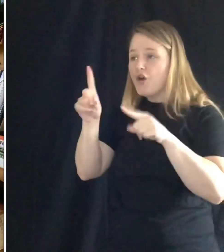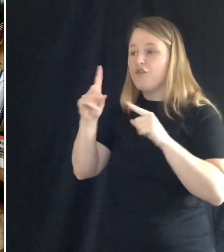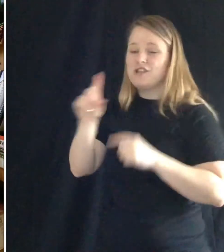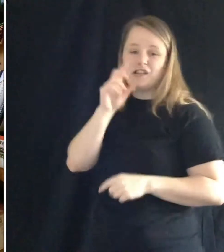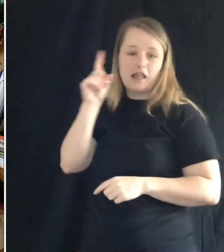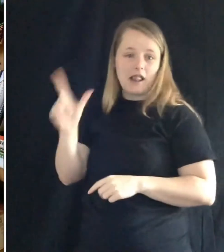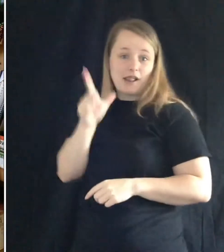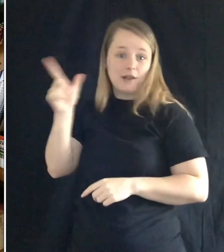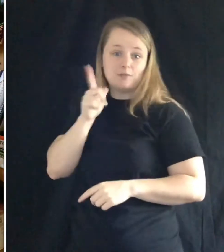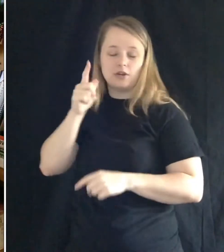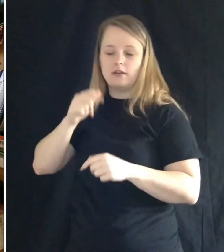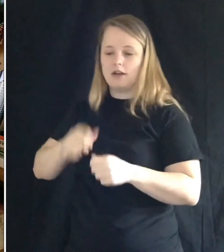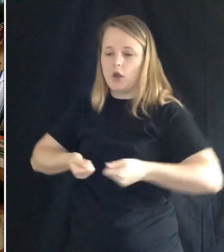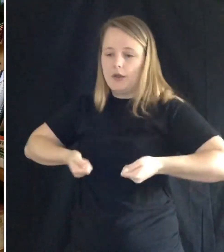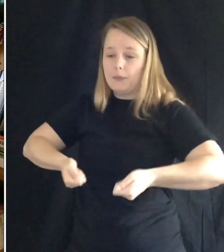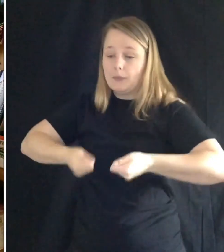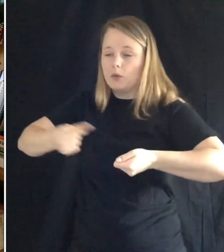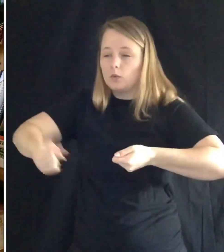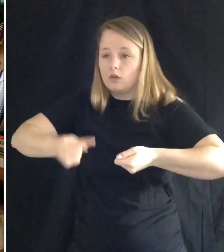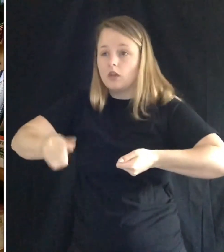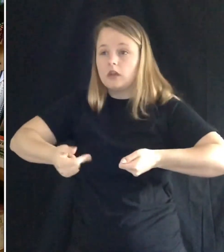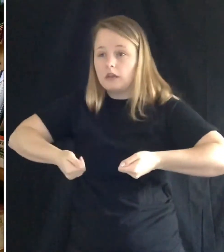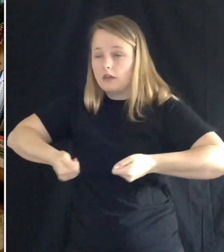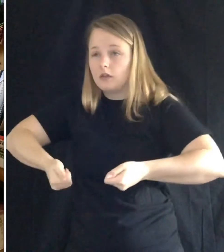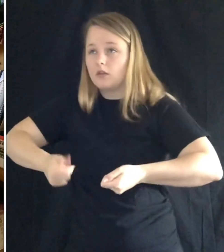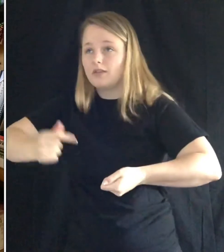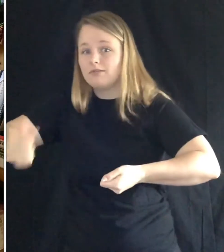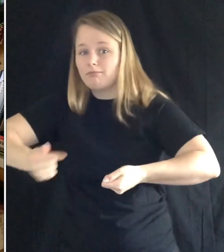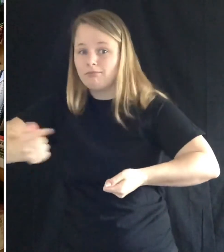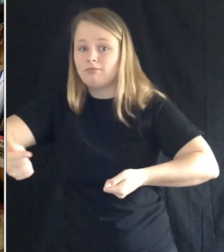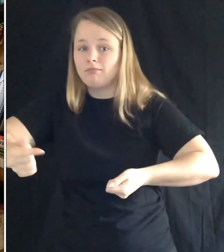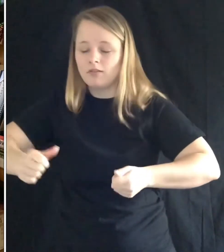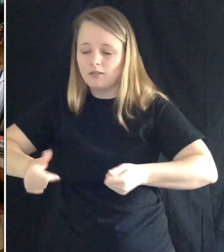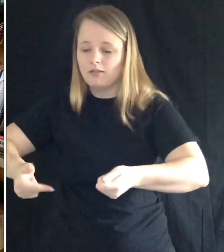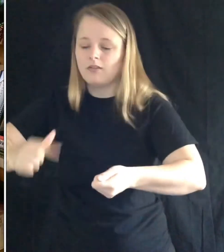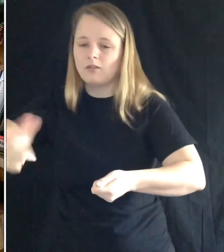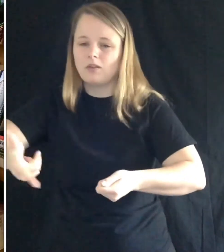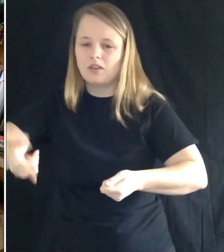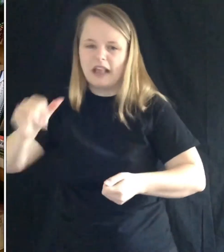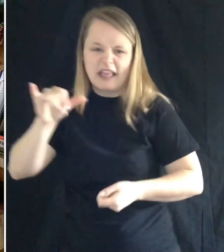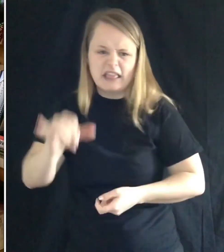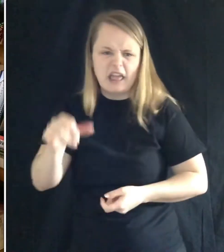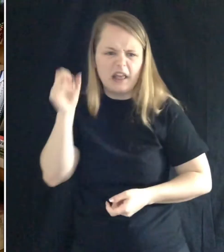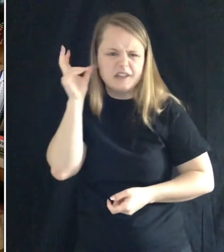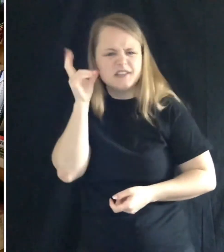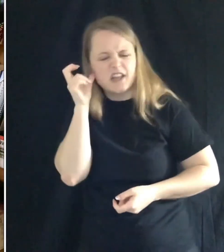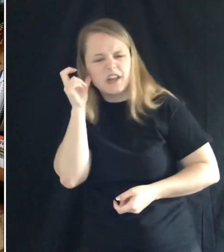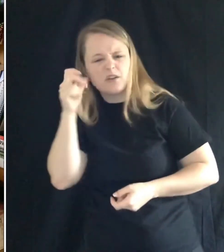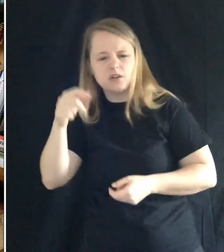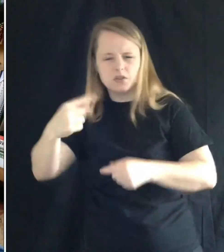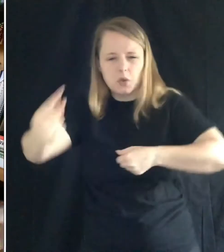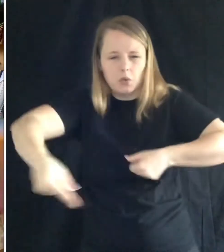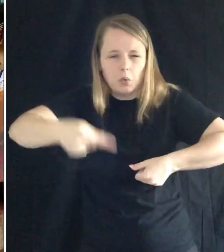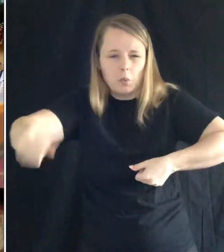Squeak, squeak, squeak. The squeaking is the wheel of the wheelbarrow.